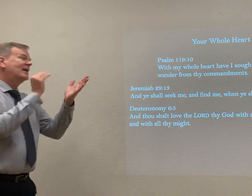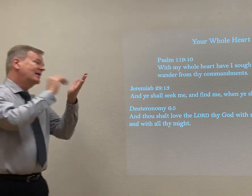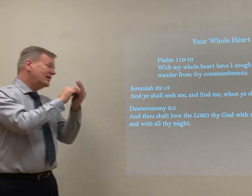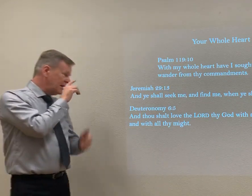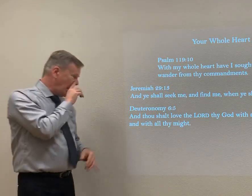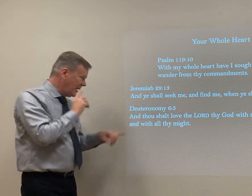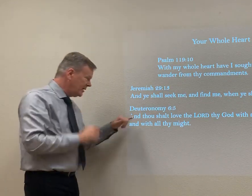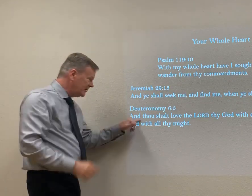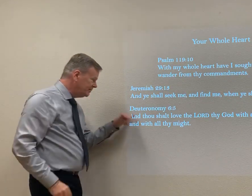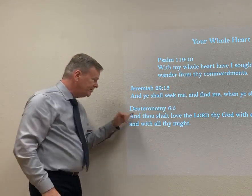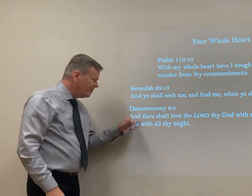Again.